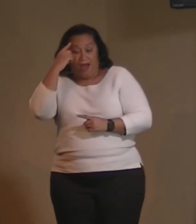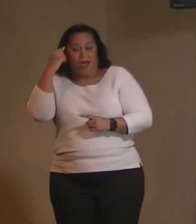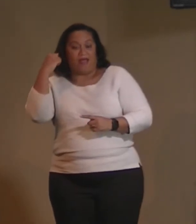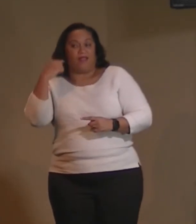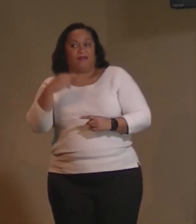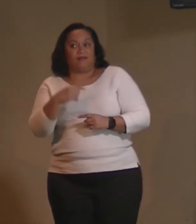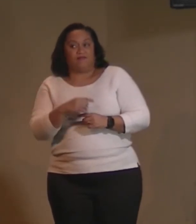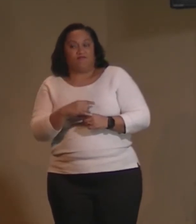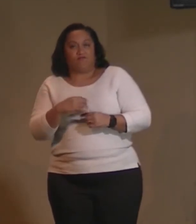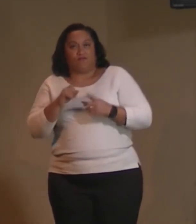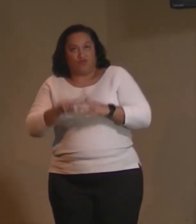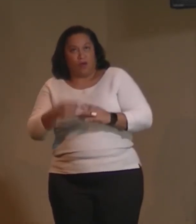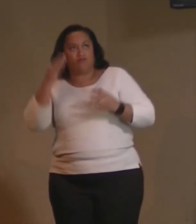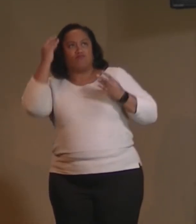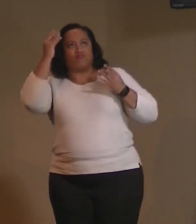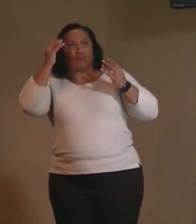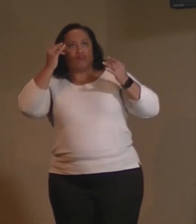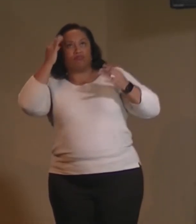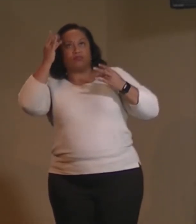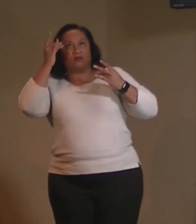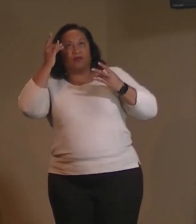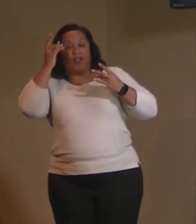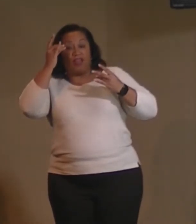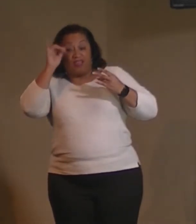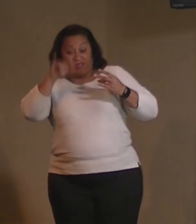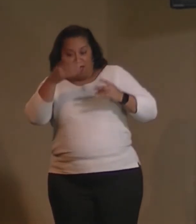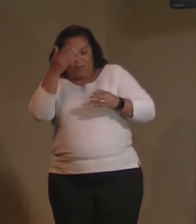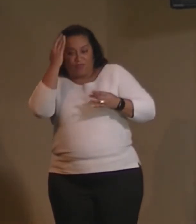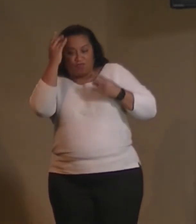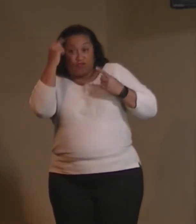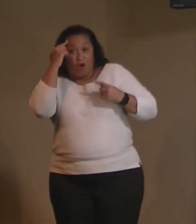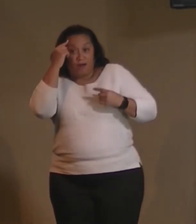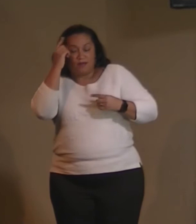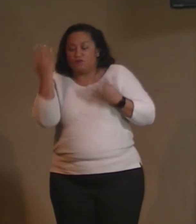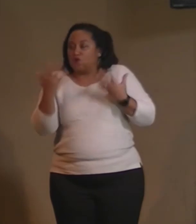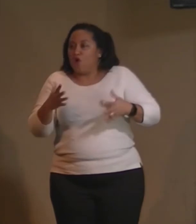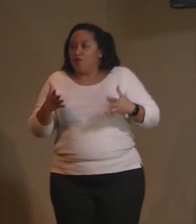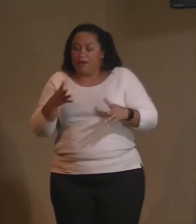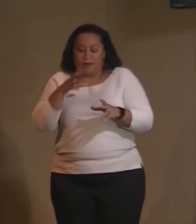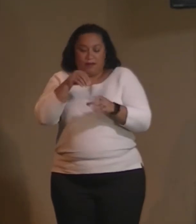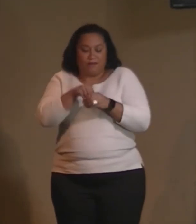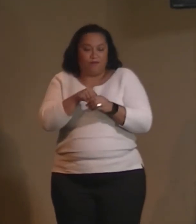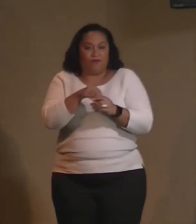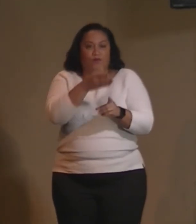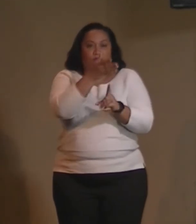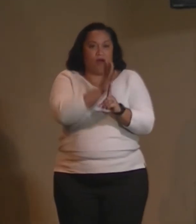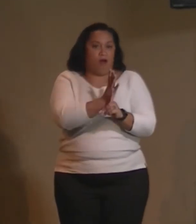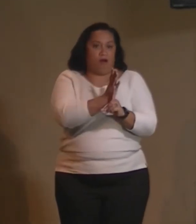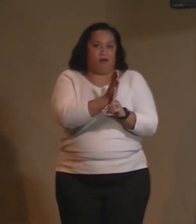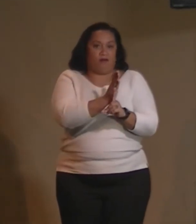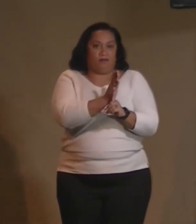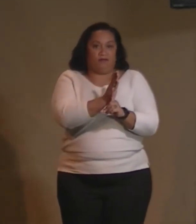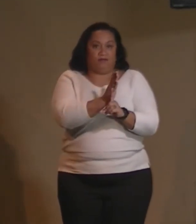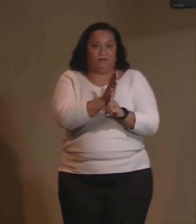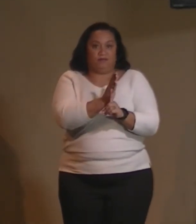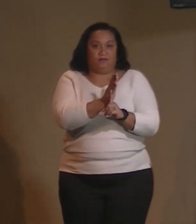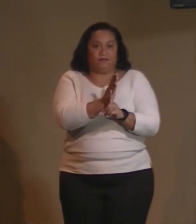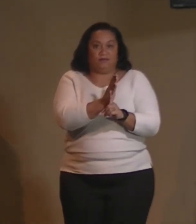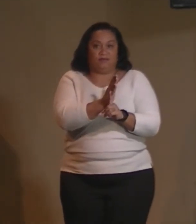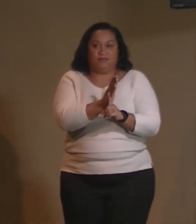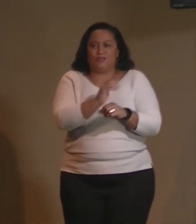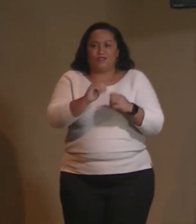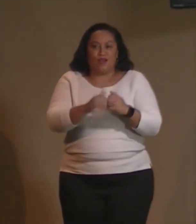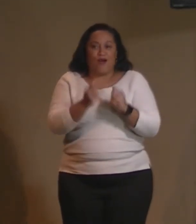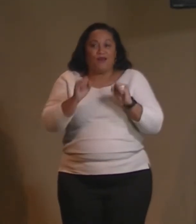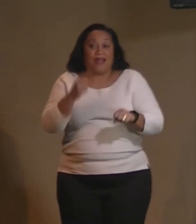the thoughts are already in the mind of God so how can I think that I'm thinking a thought that I've never